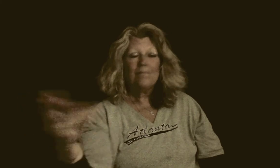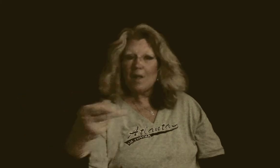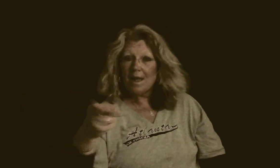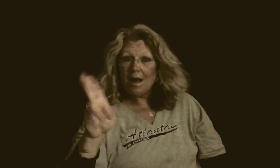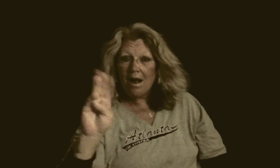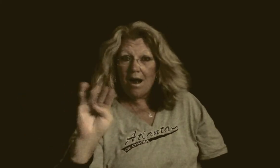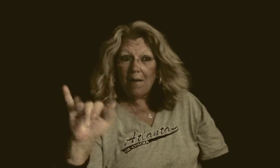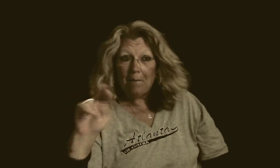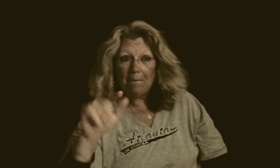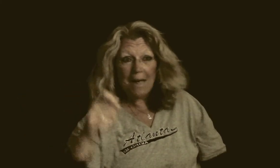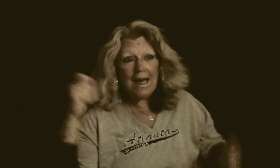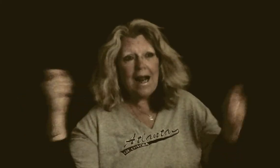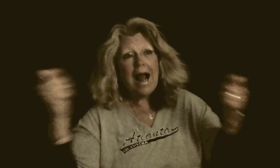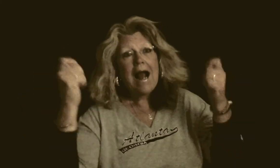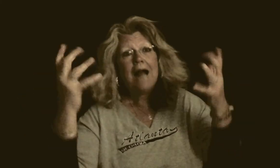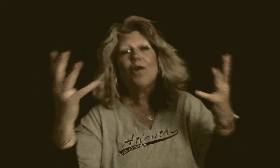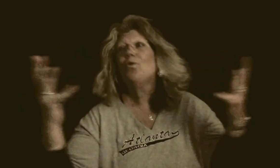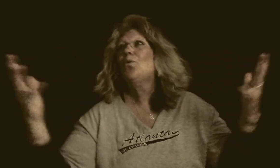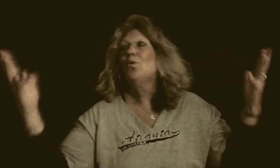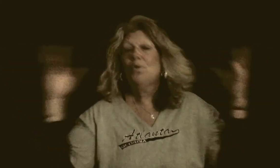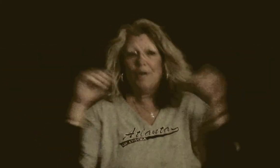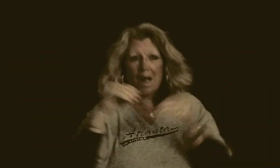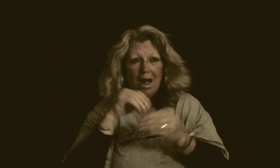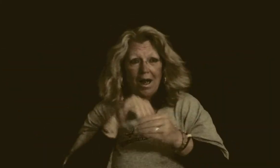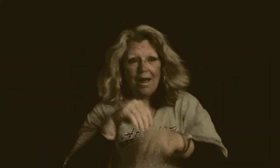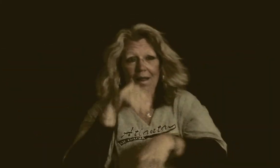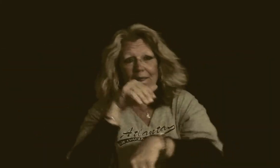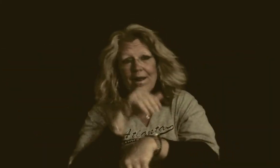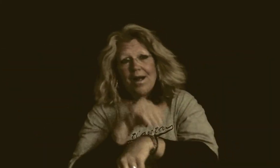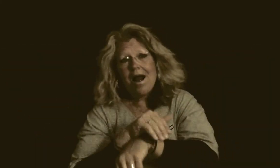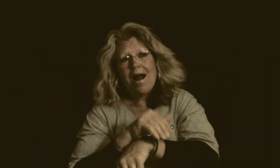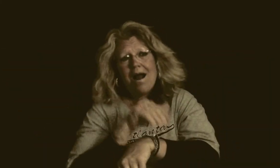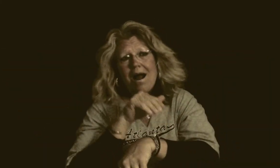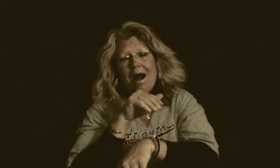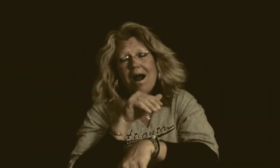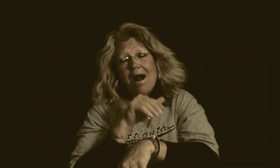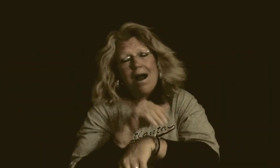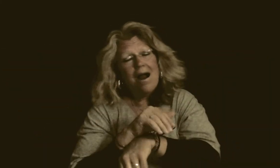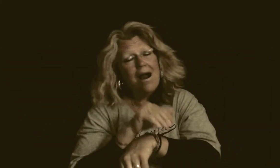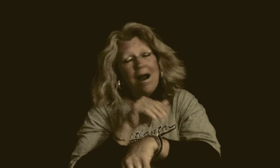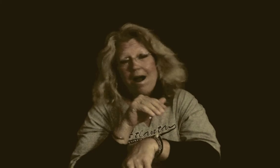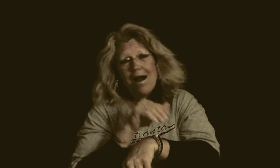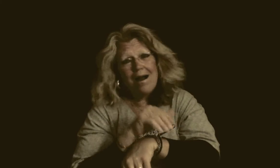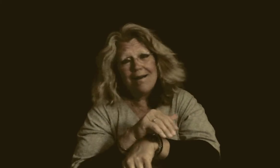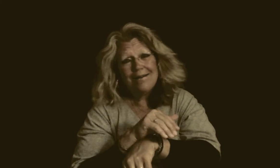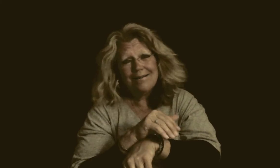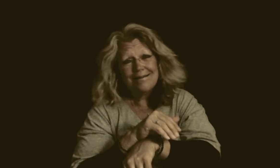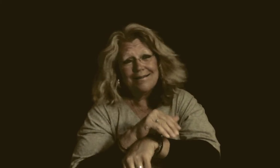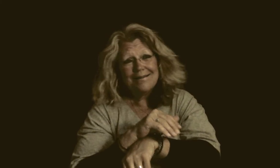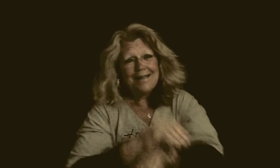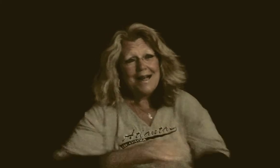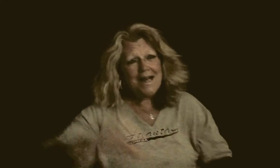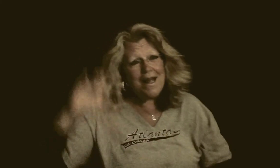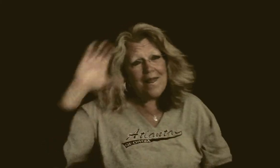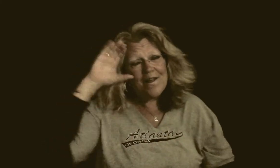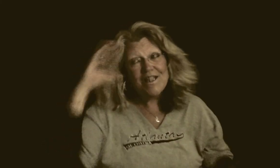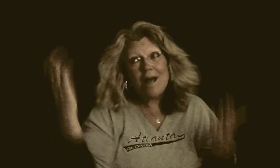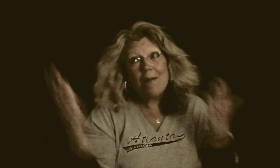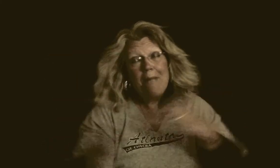Humming hallelujah in the night Some might